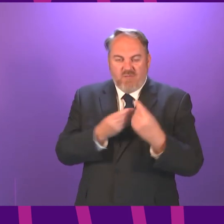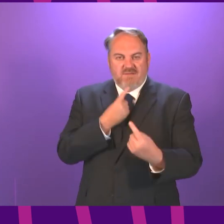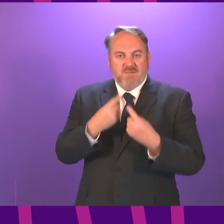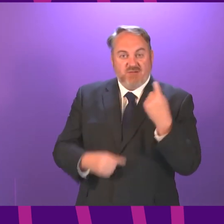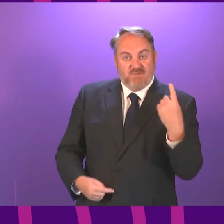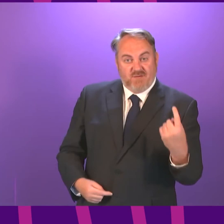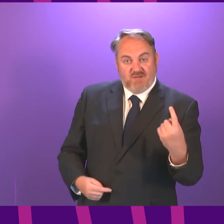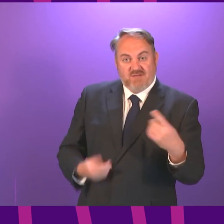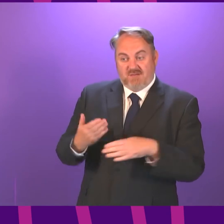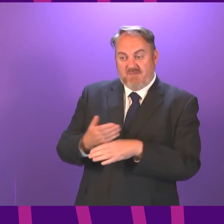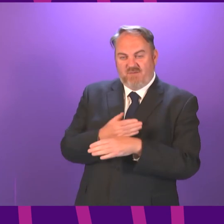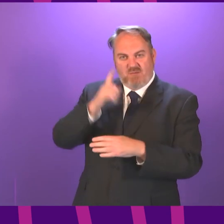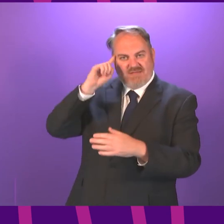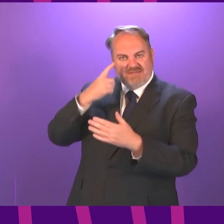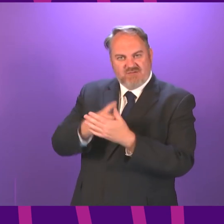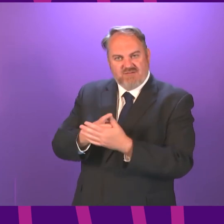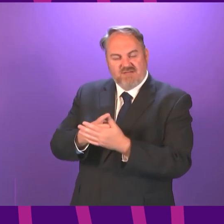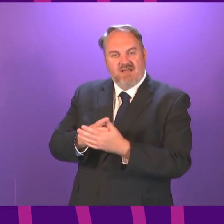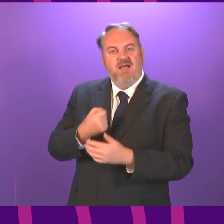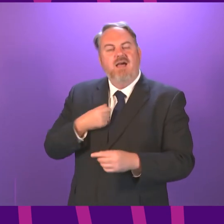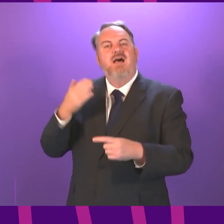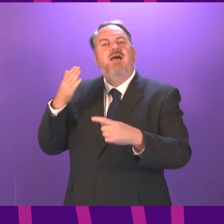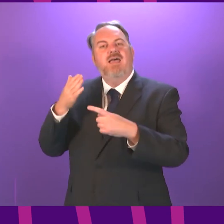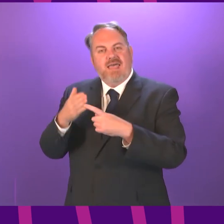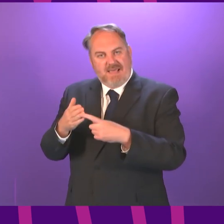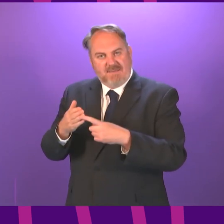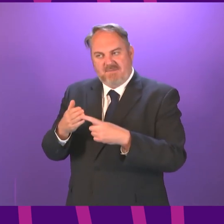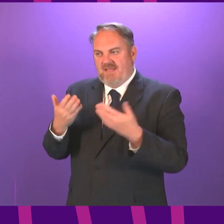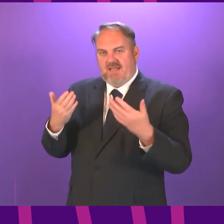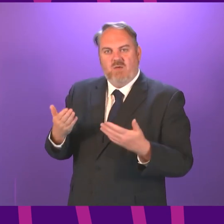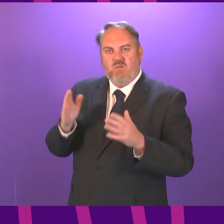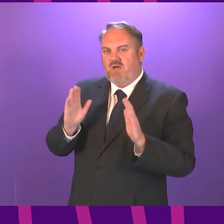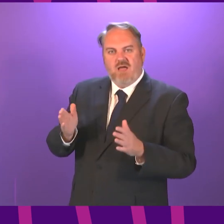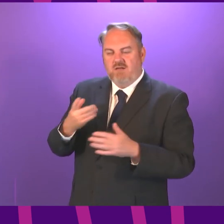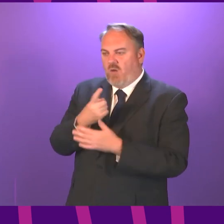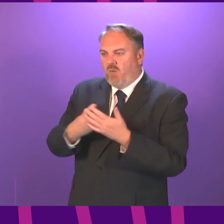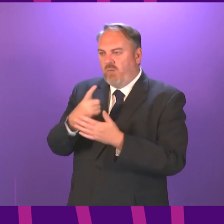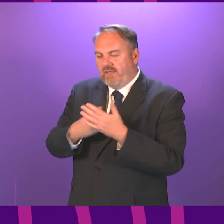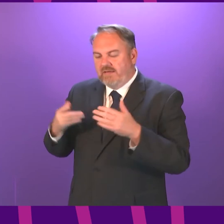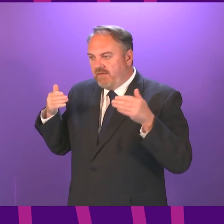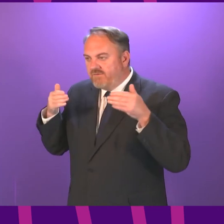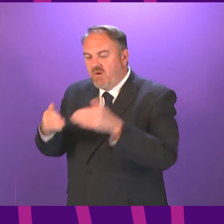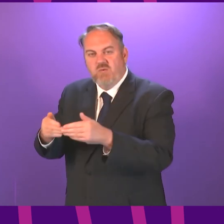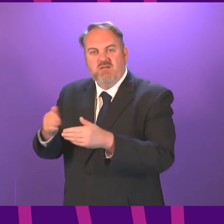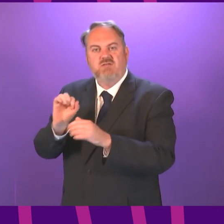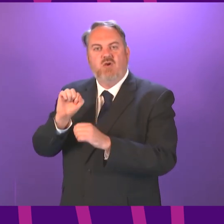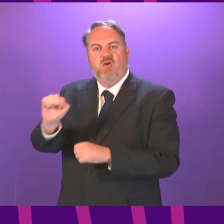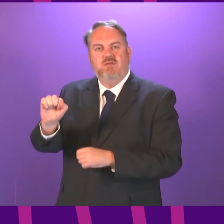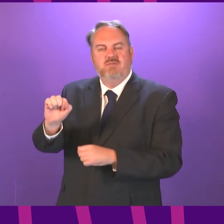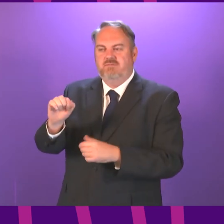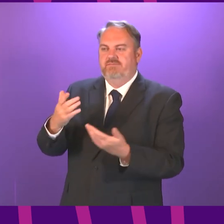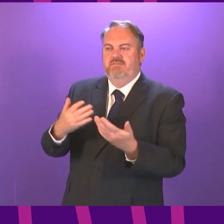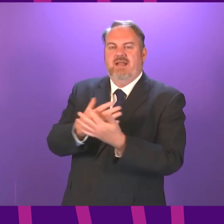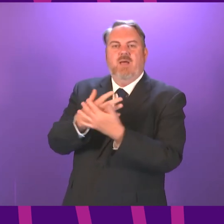as I said before be less driven in our response purely by or not purely because we're not driven purely but by so much